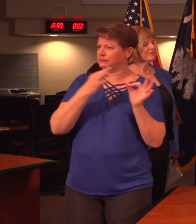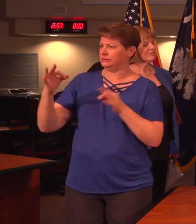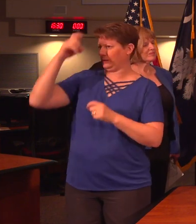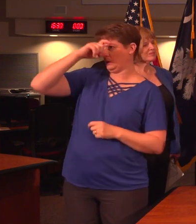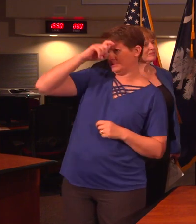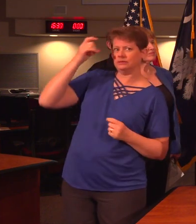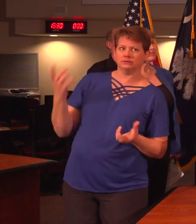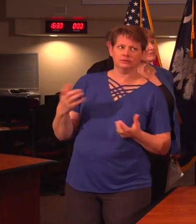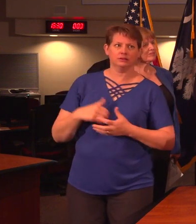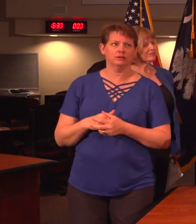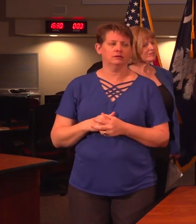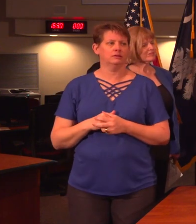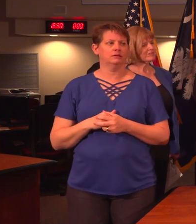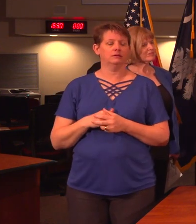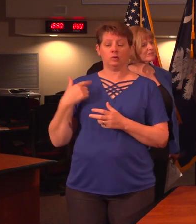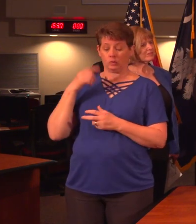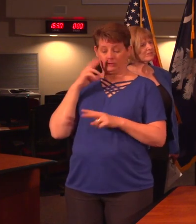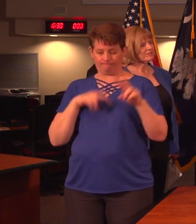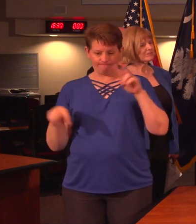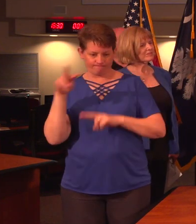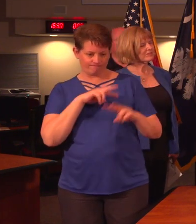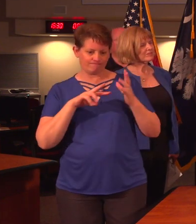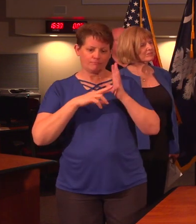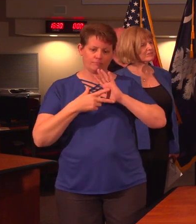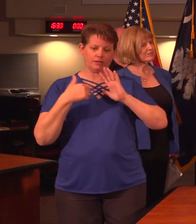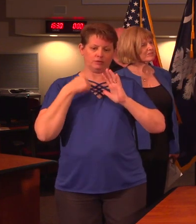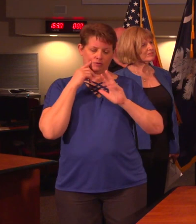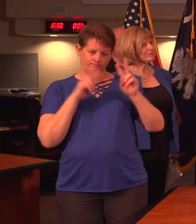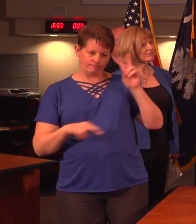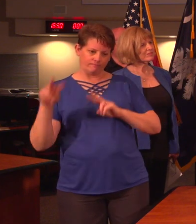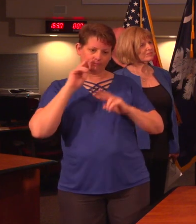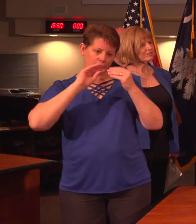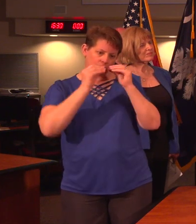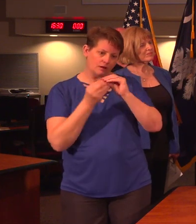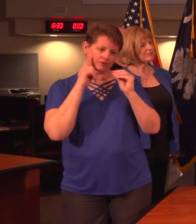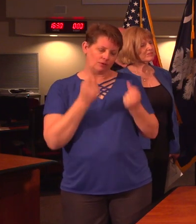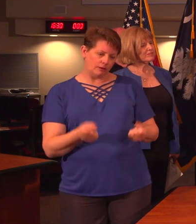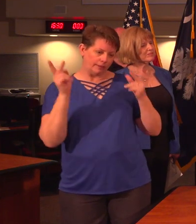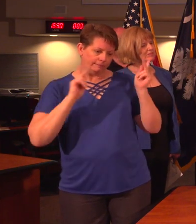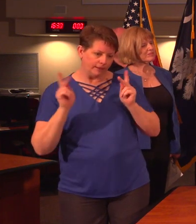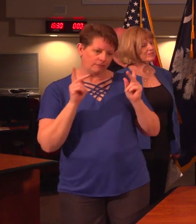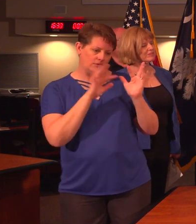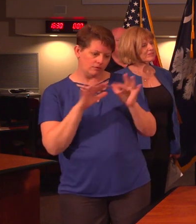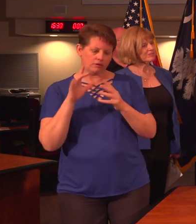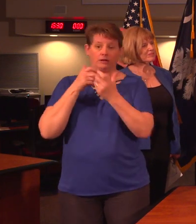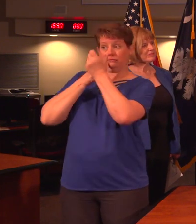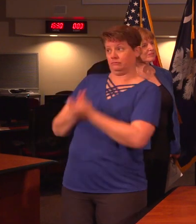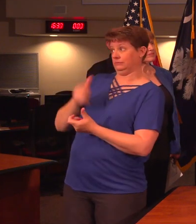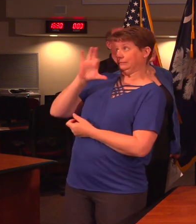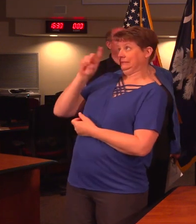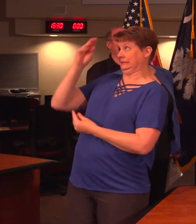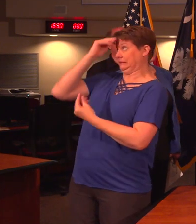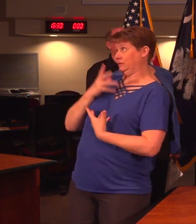As part of this measured approach, we are constantly monitoring our epidemiologic data and following CDC for